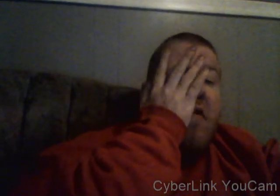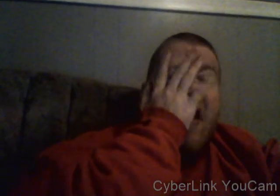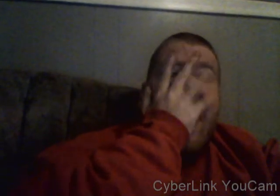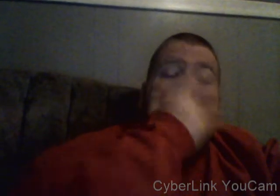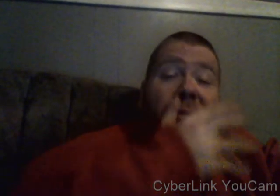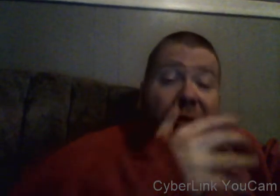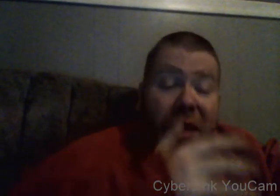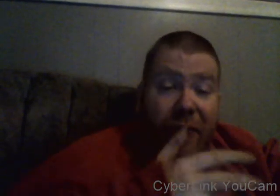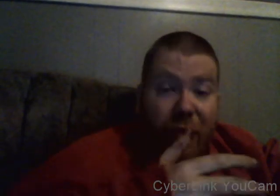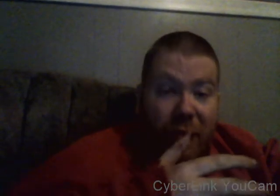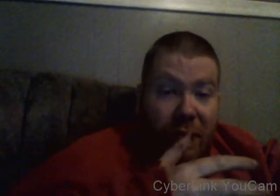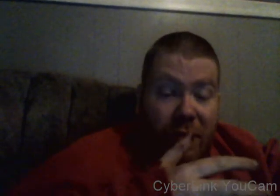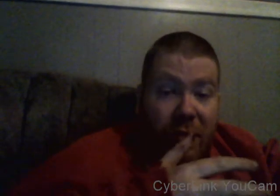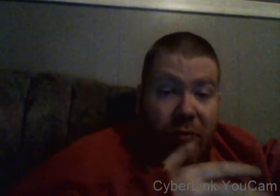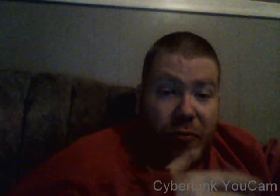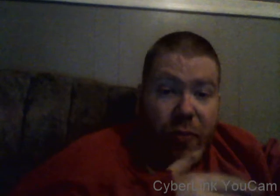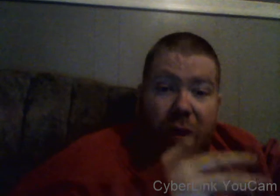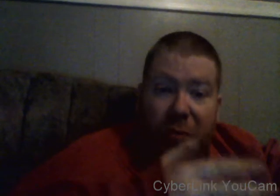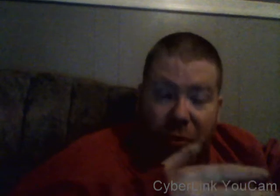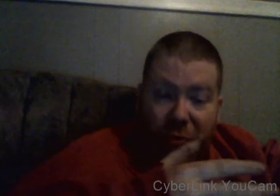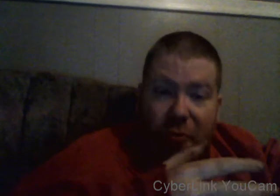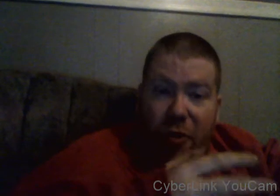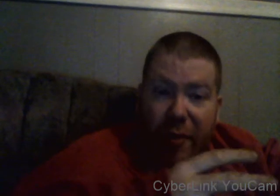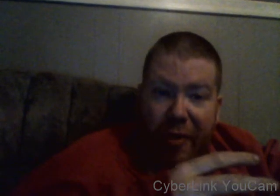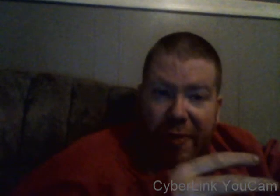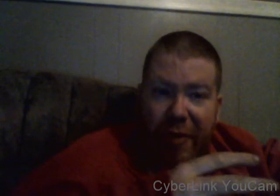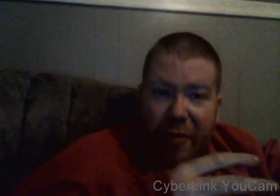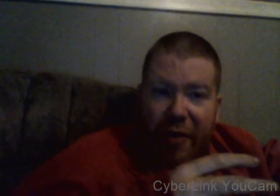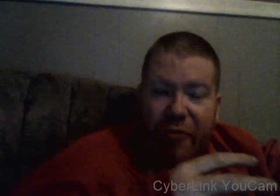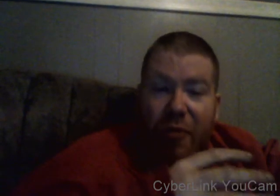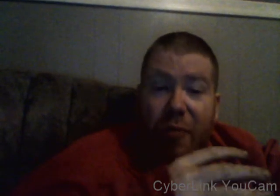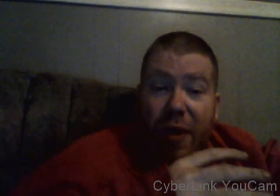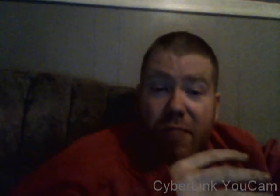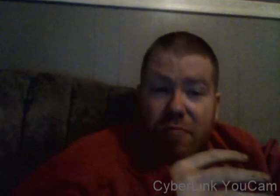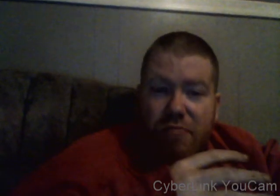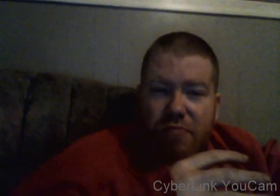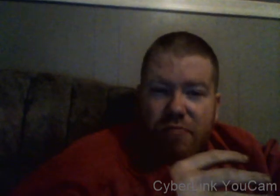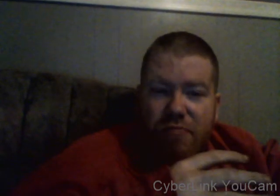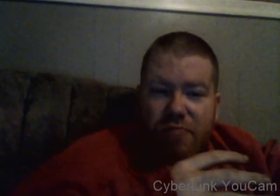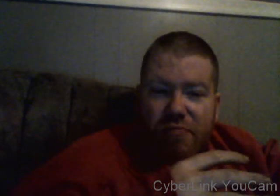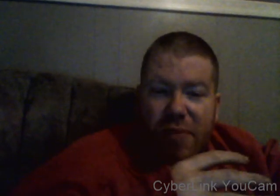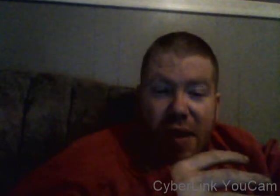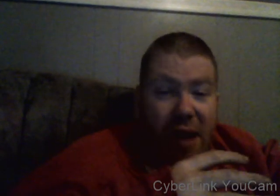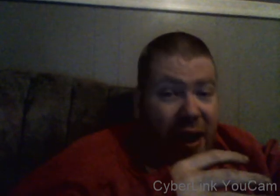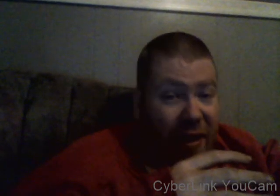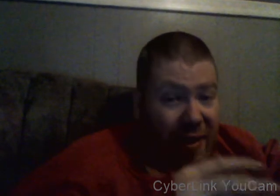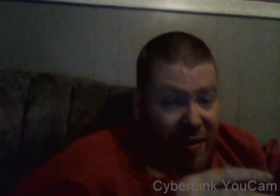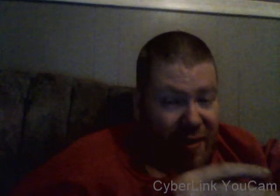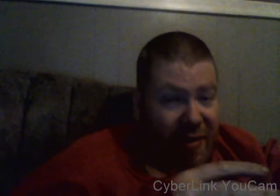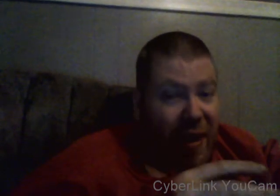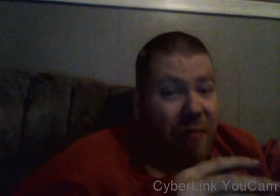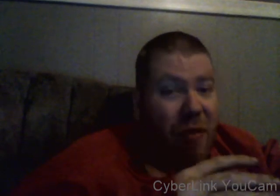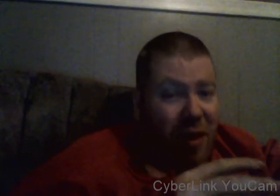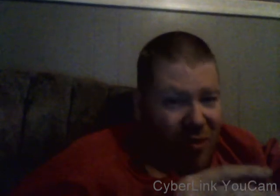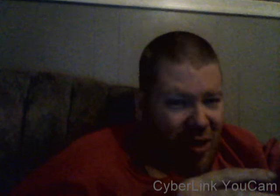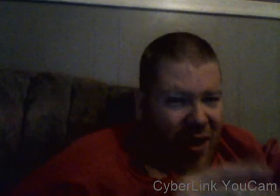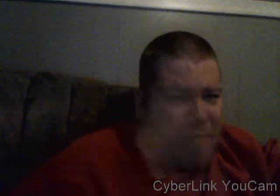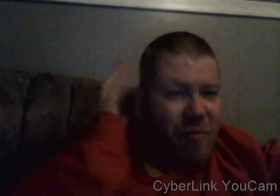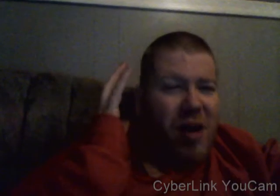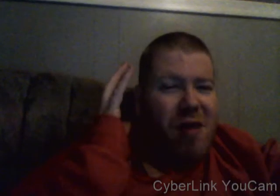I'm thankful for Bob show warning me about this film but I didn't listen I apologize but